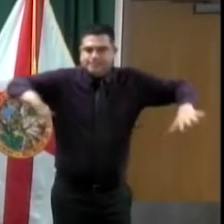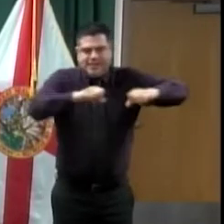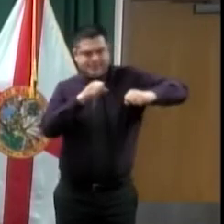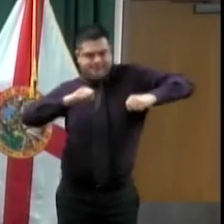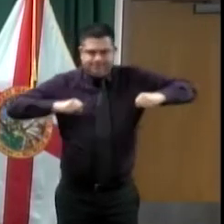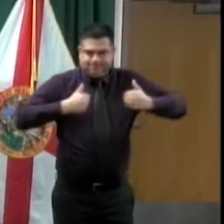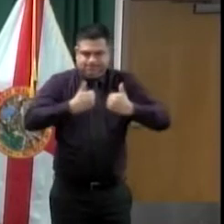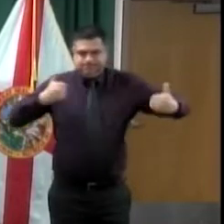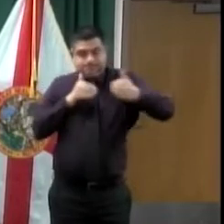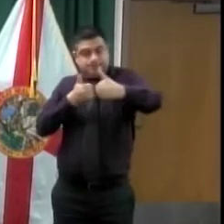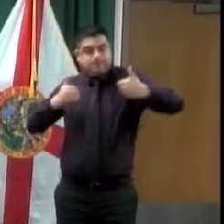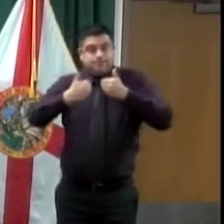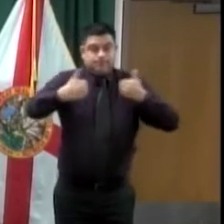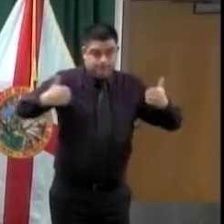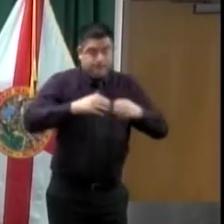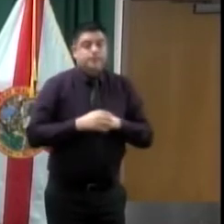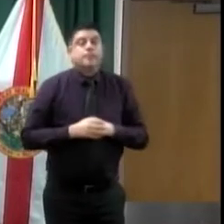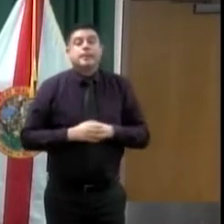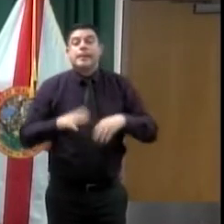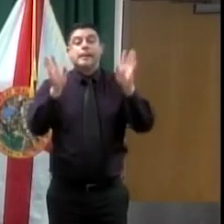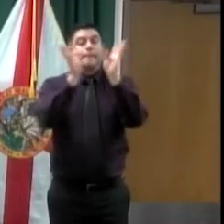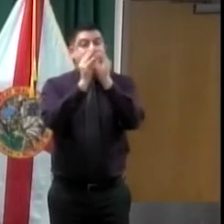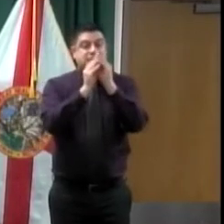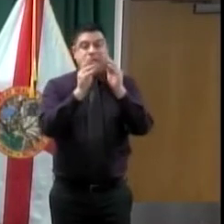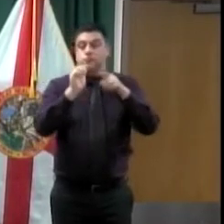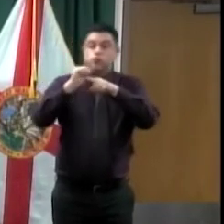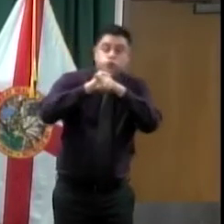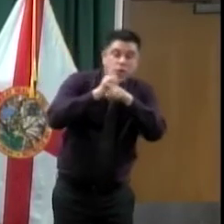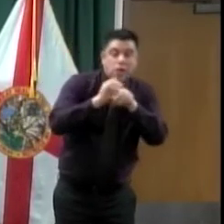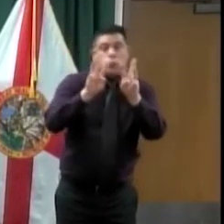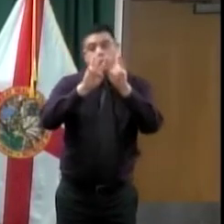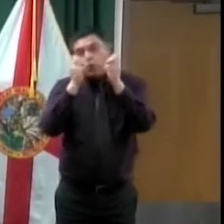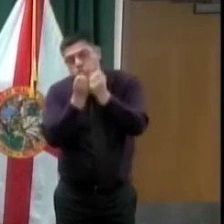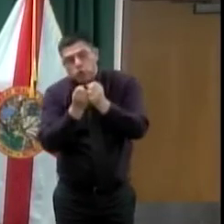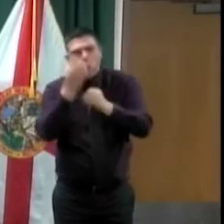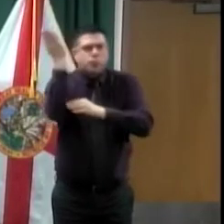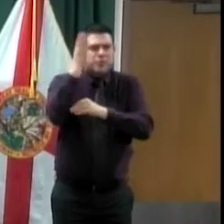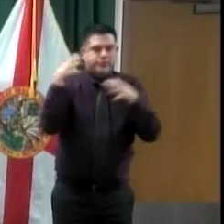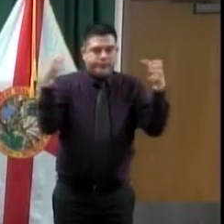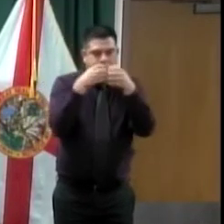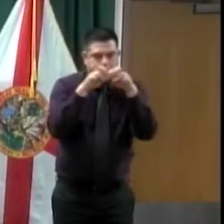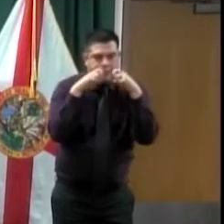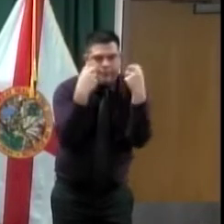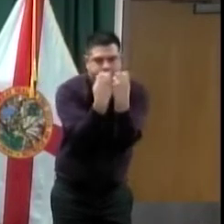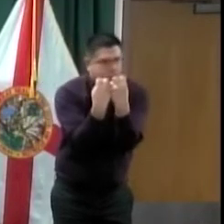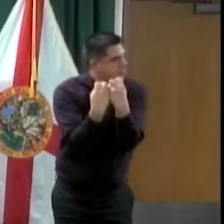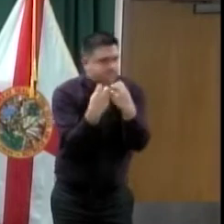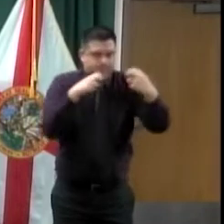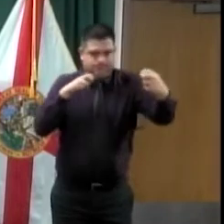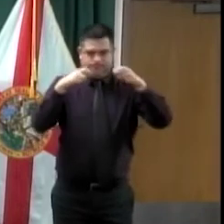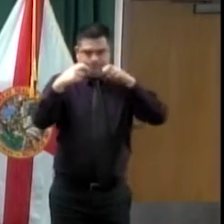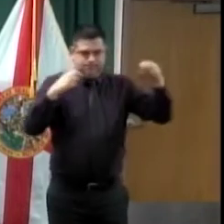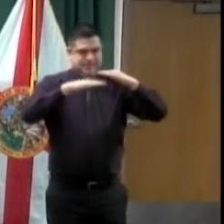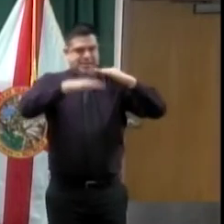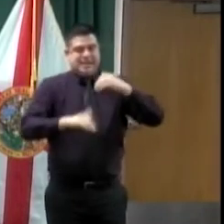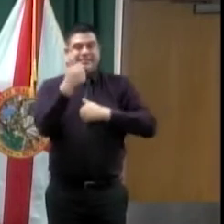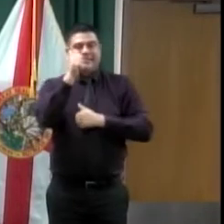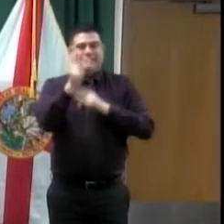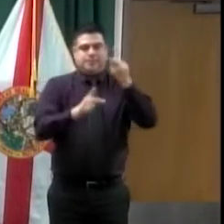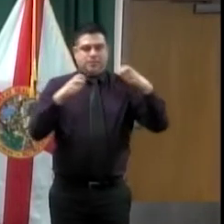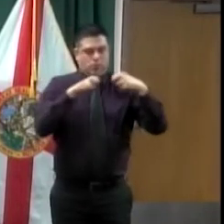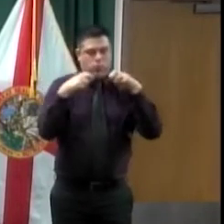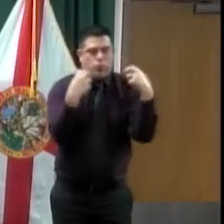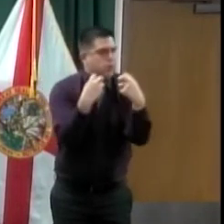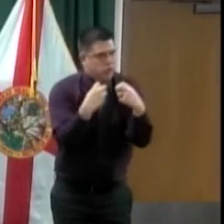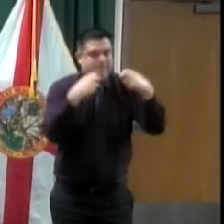meetings, events, trainings to less than 10 people following the CDC guidance. In addition,